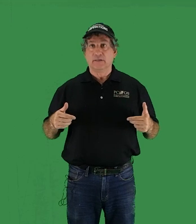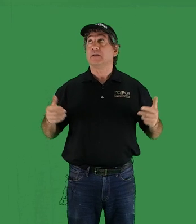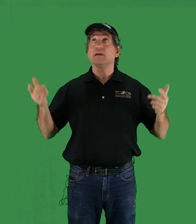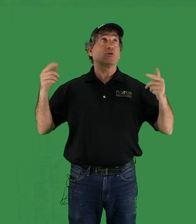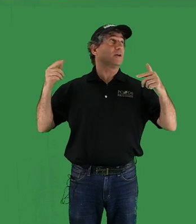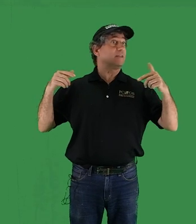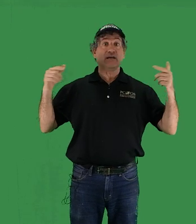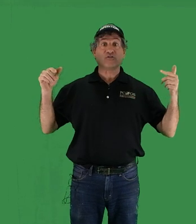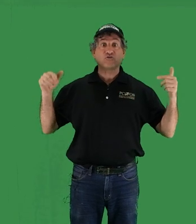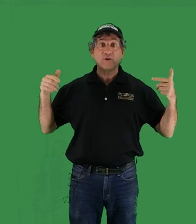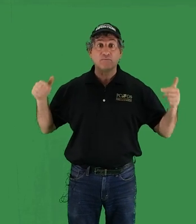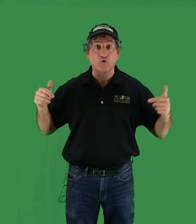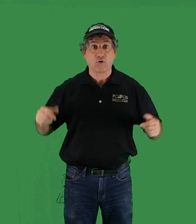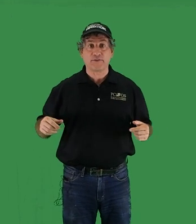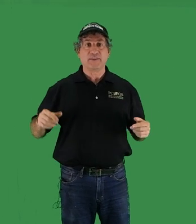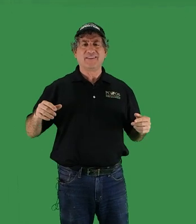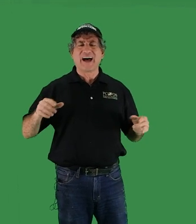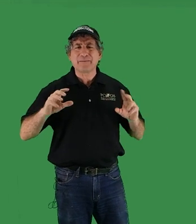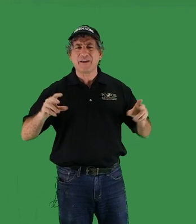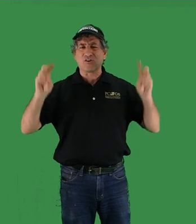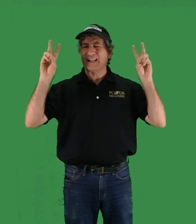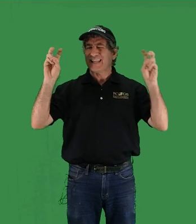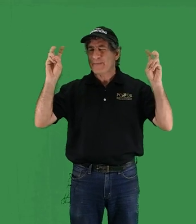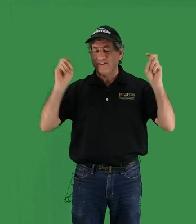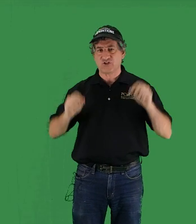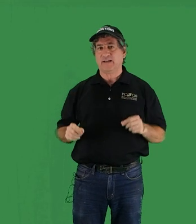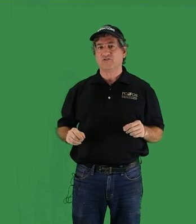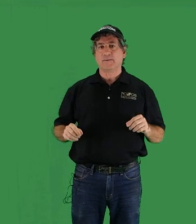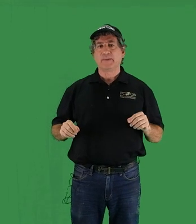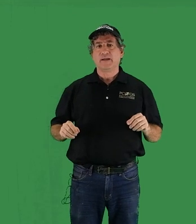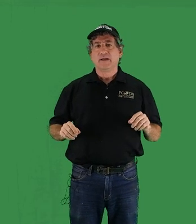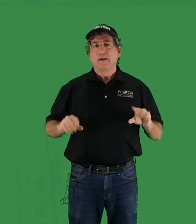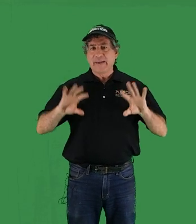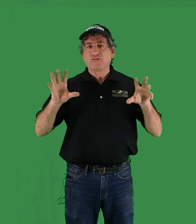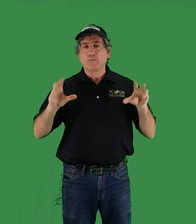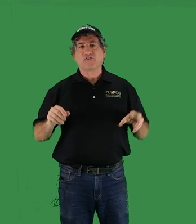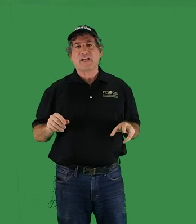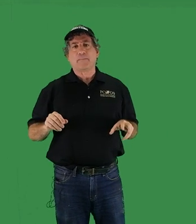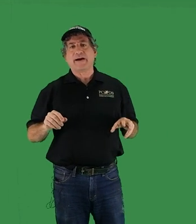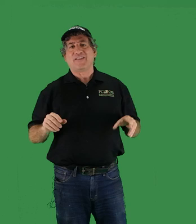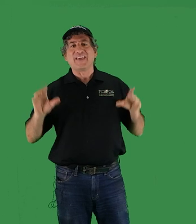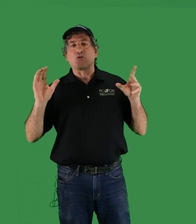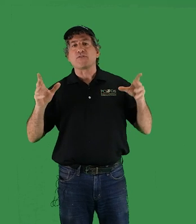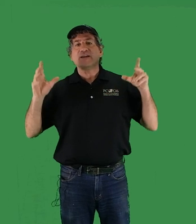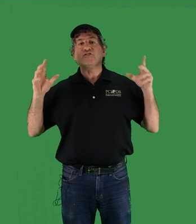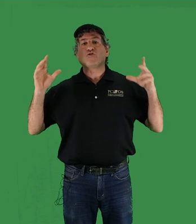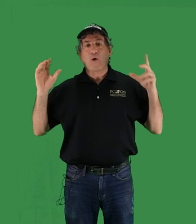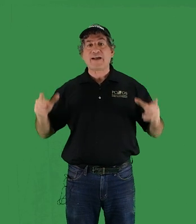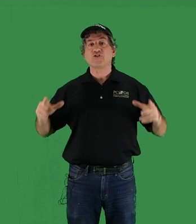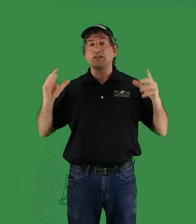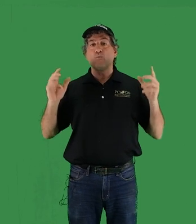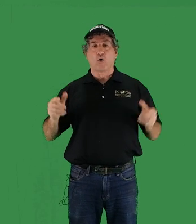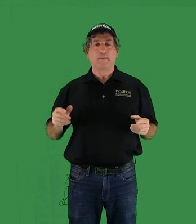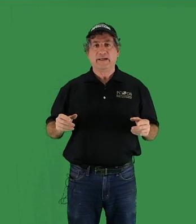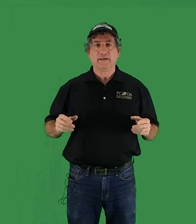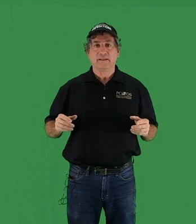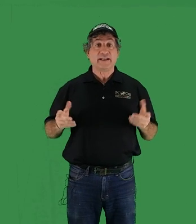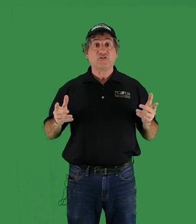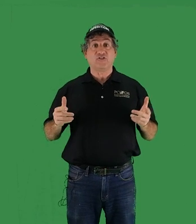here in the extreme North, not mere climate change. Make no mistake about it, the Earth is gradually warming. That is to